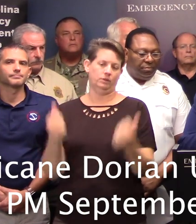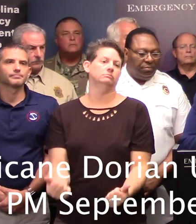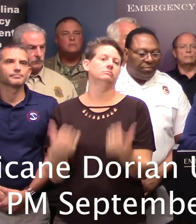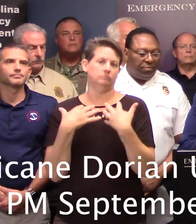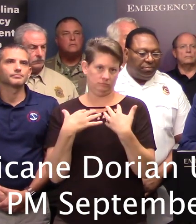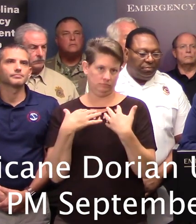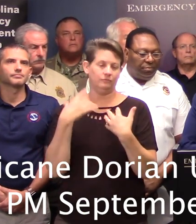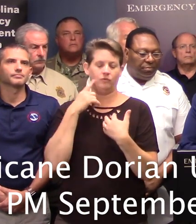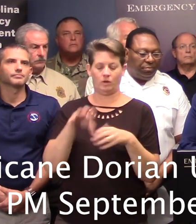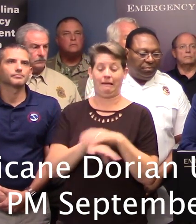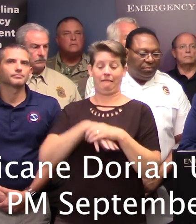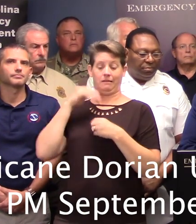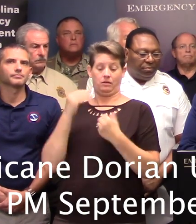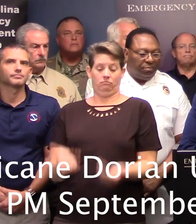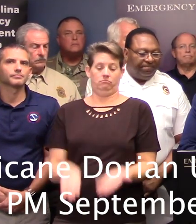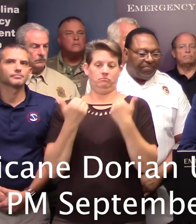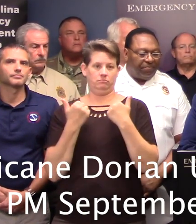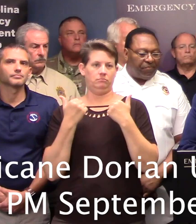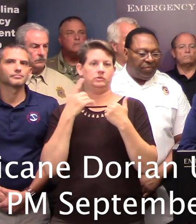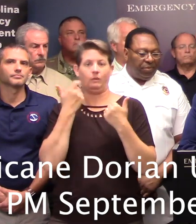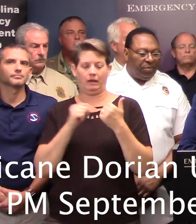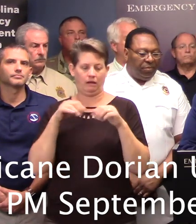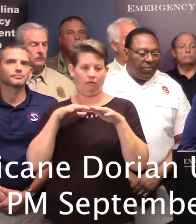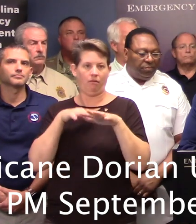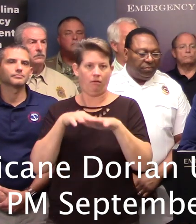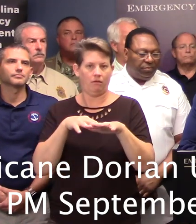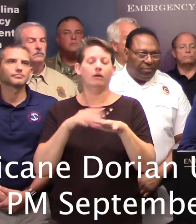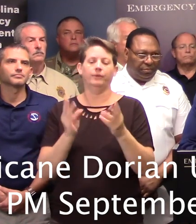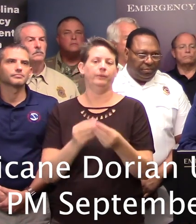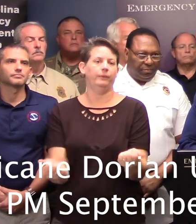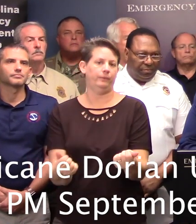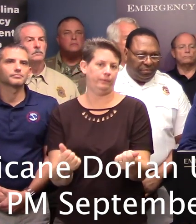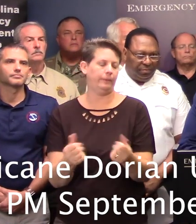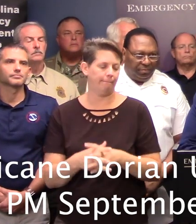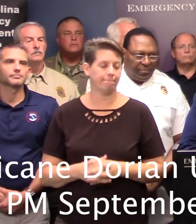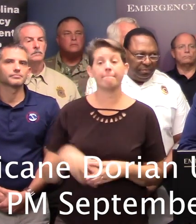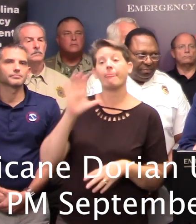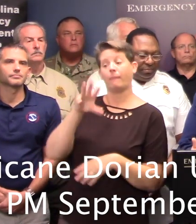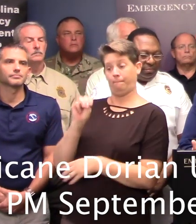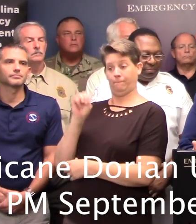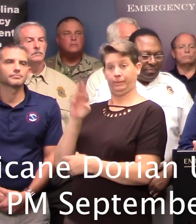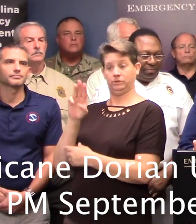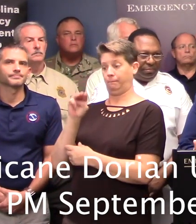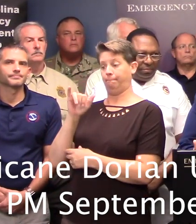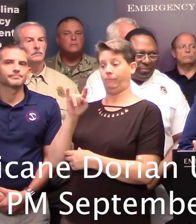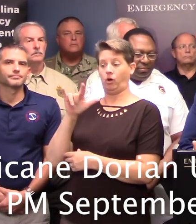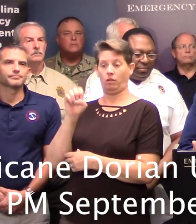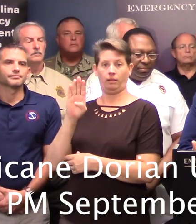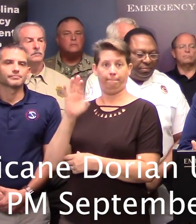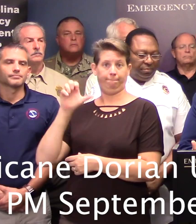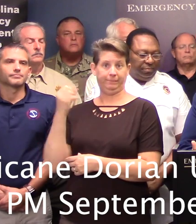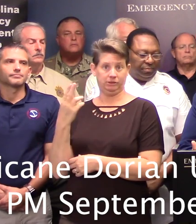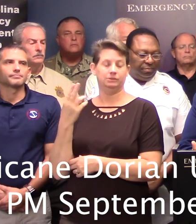to outbound traffic to clear any congestion that we were experiencing there. In the Myrtle Beach area, we continue to see higher than